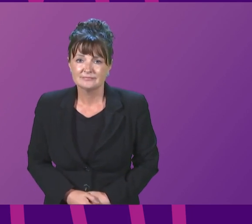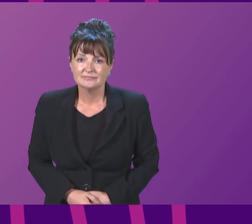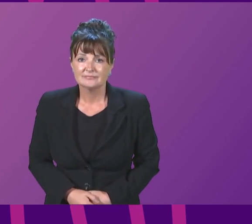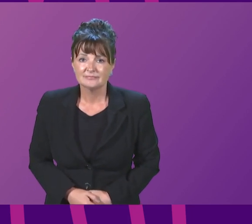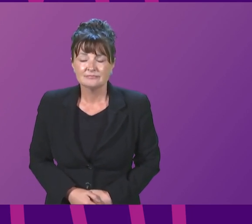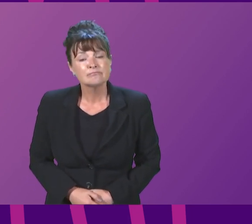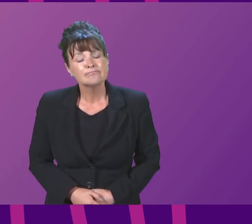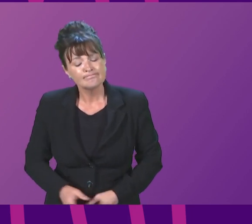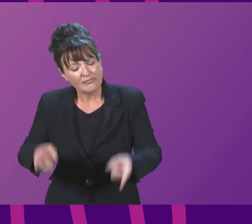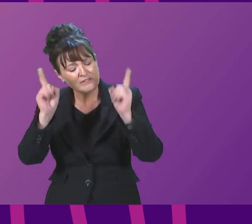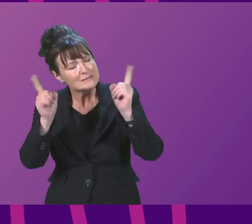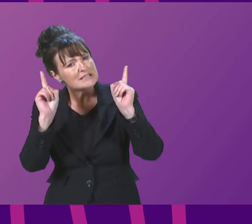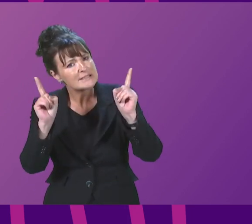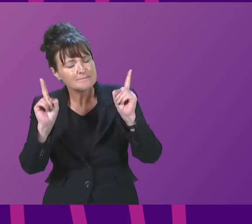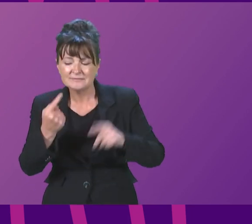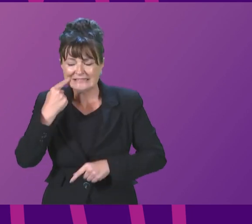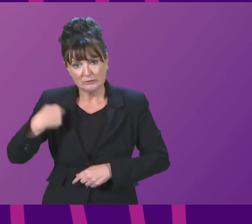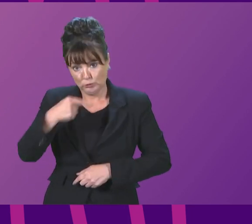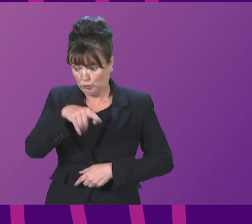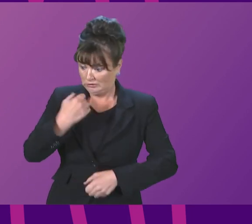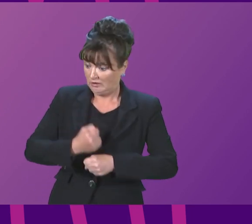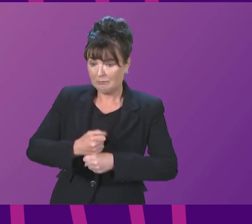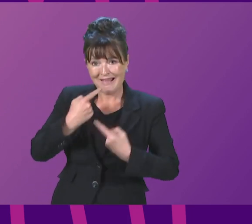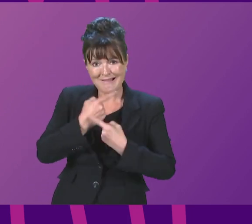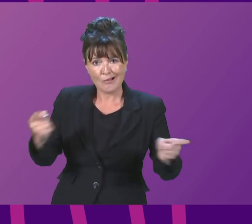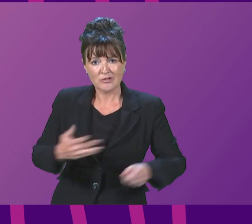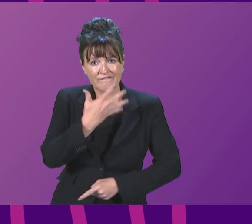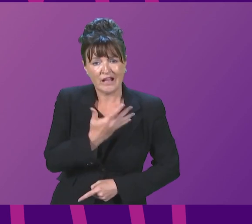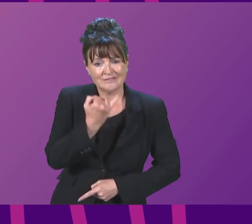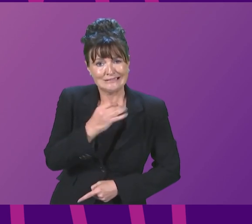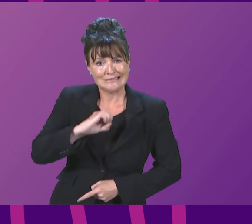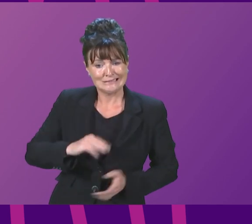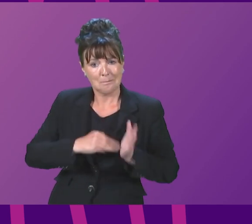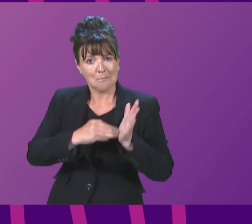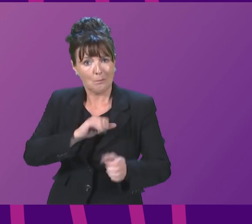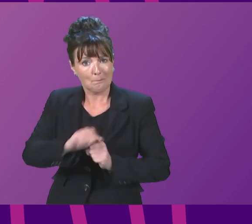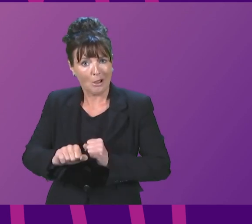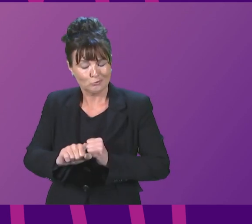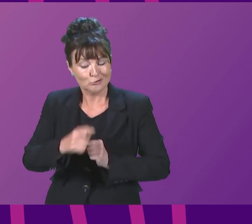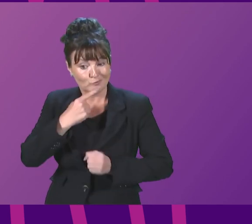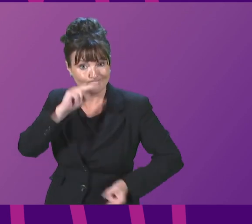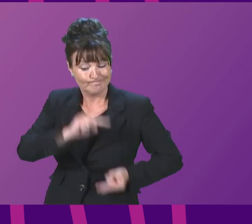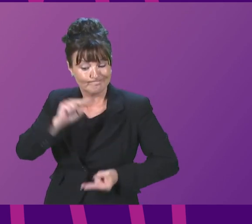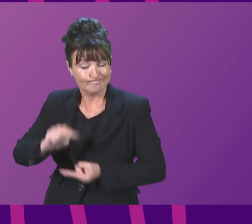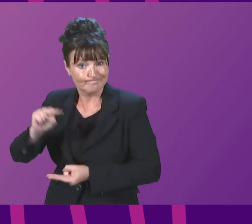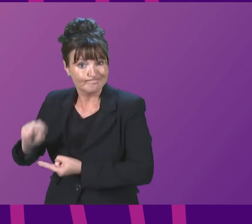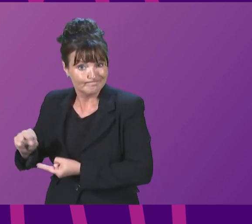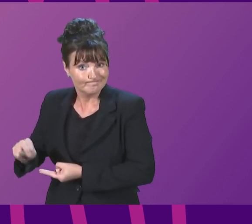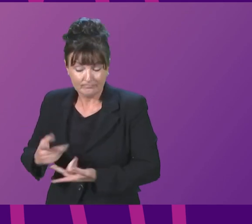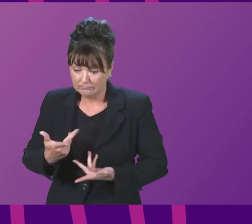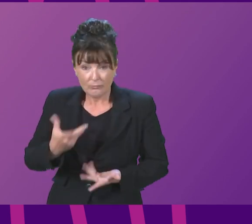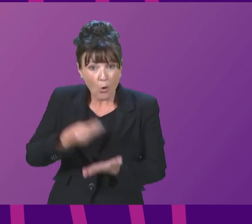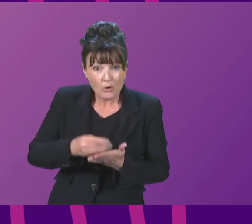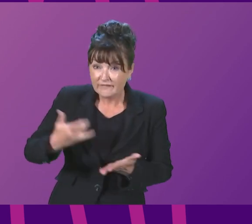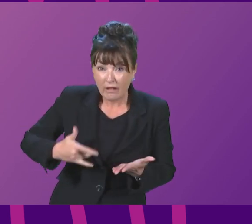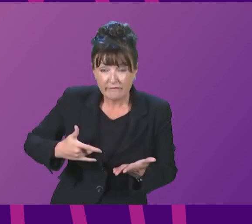First Minister, yesterday your Government announced £560 million of cuts. The cost of living crisis